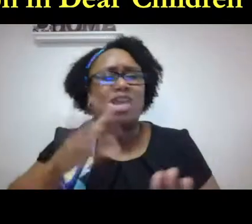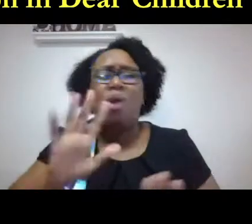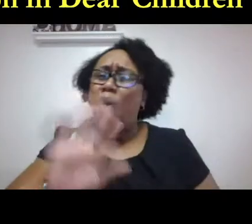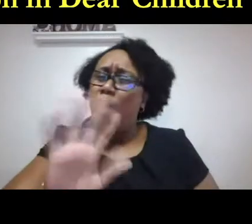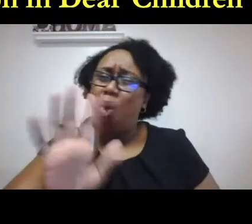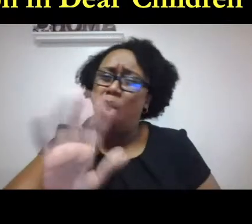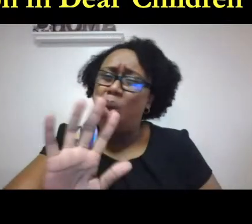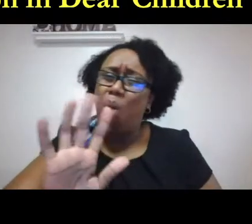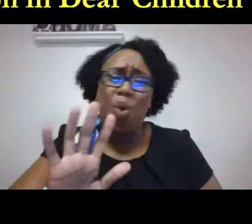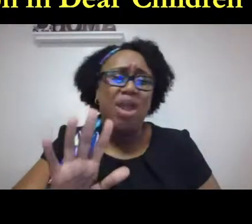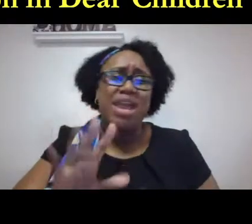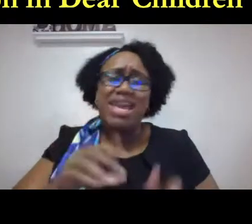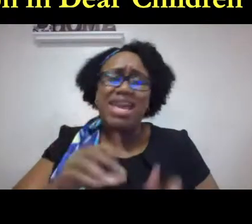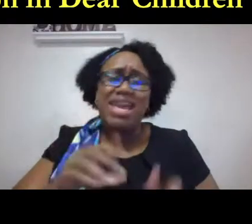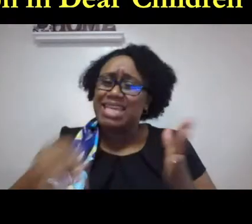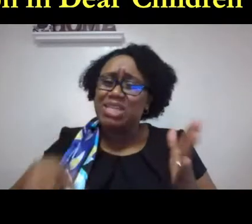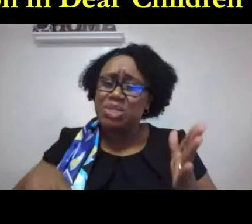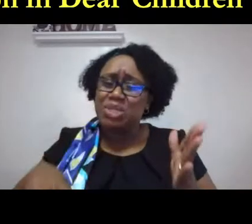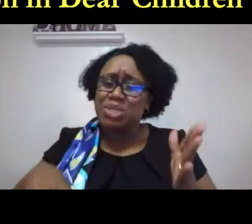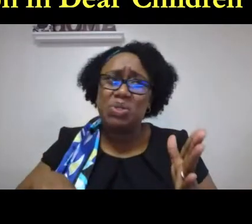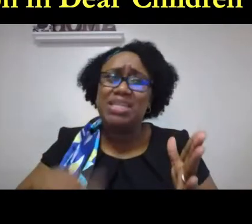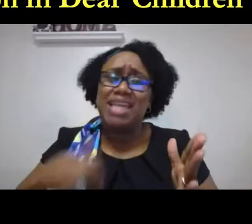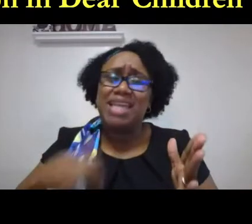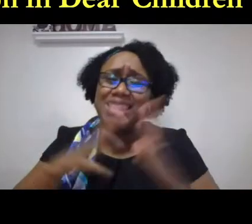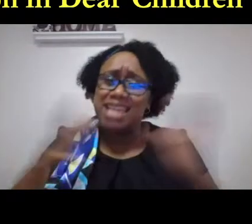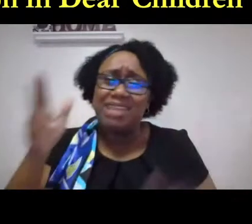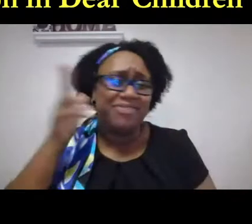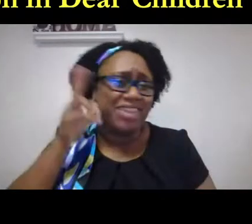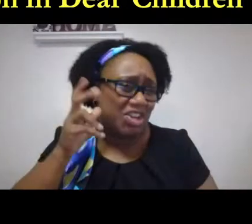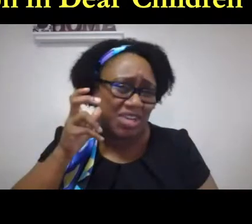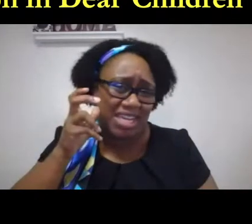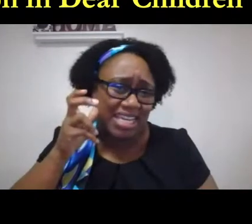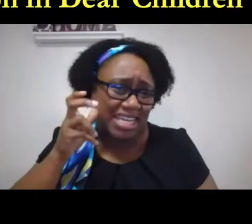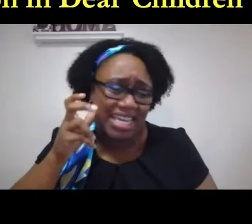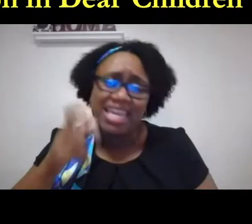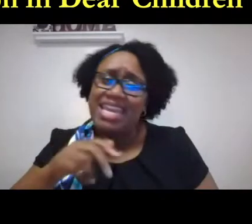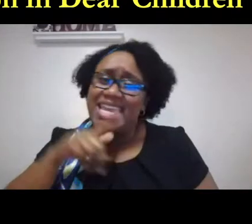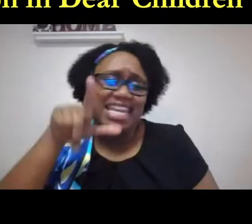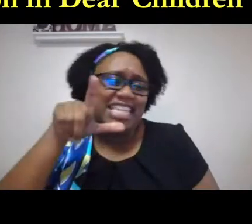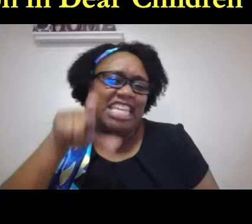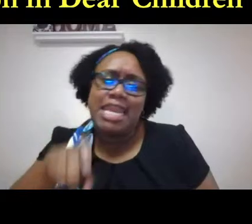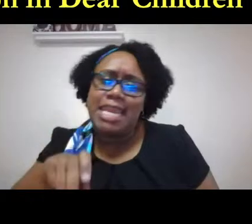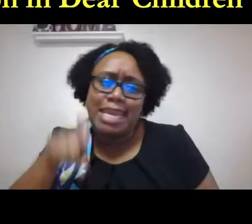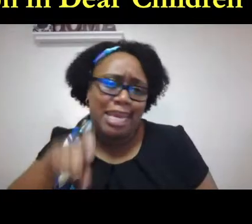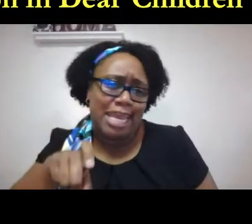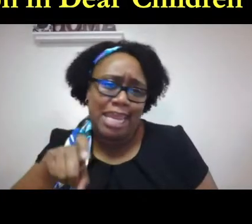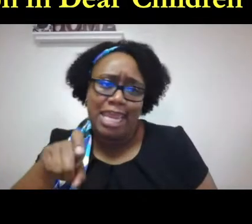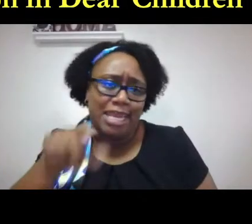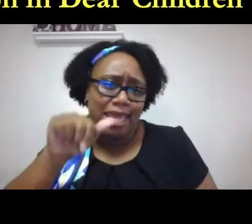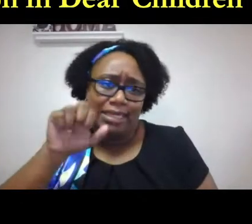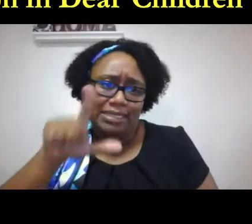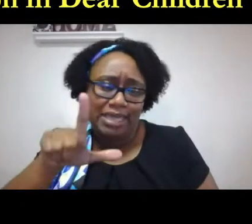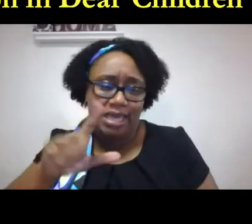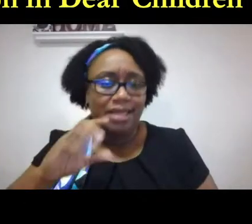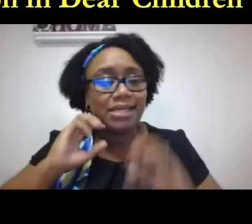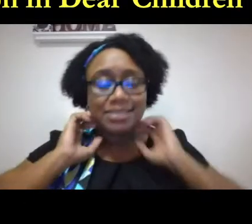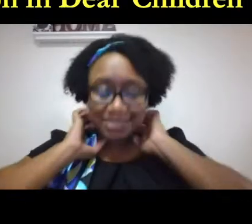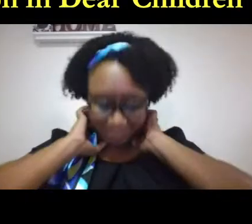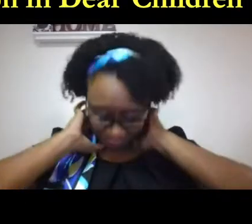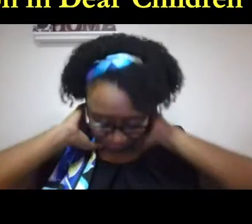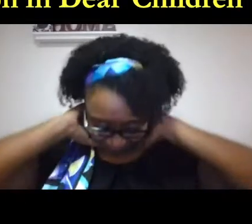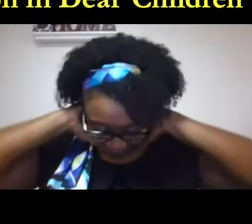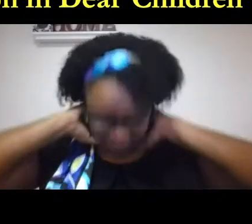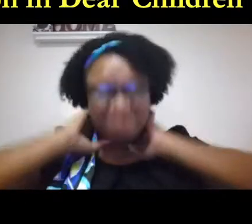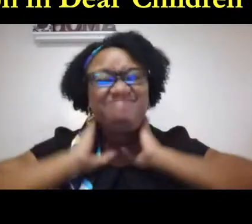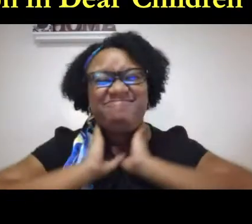but the student has a lot of residual or remaining hearing the audiologist will speak